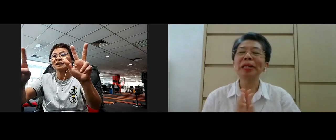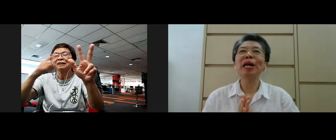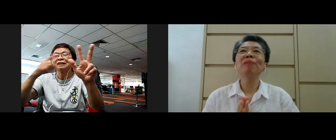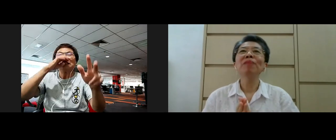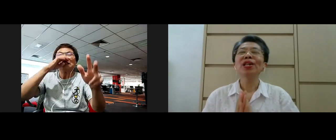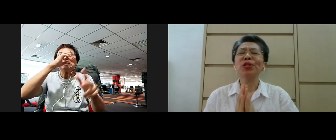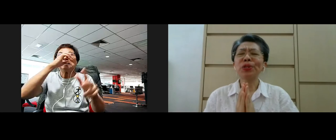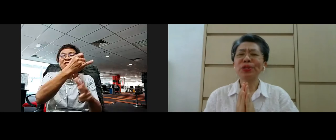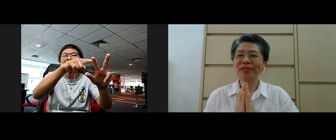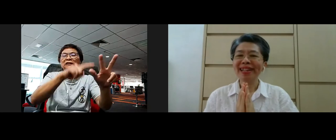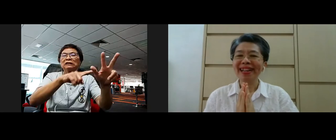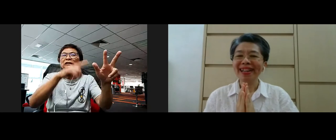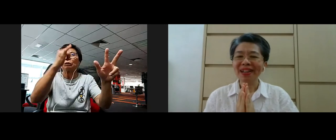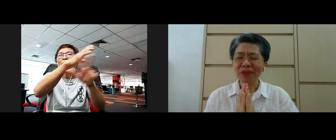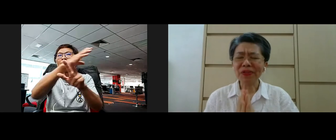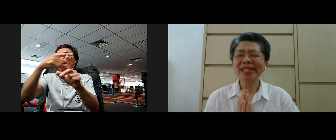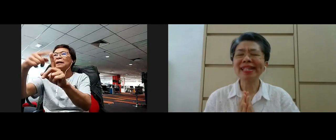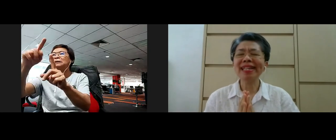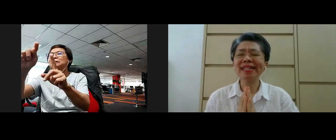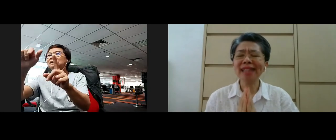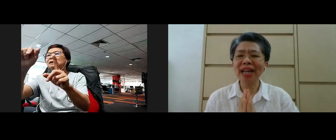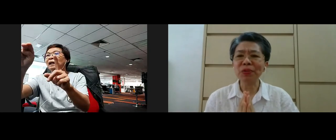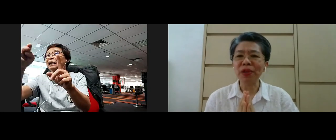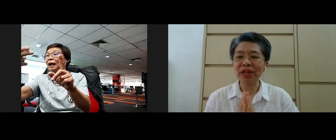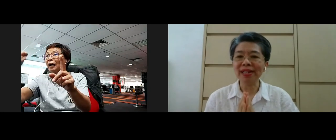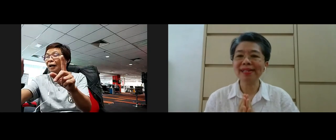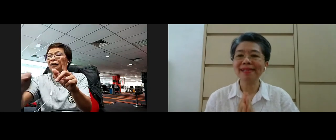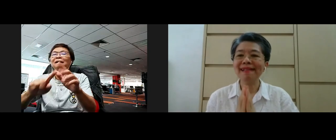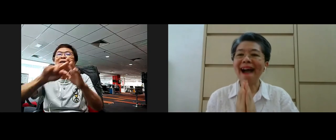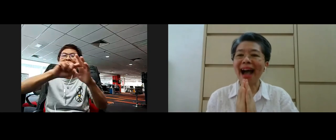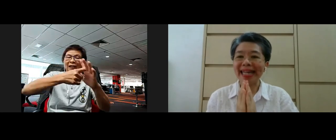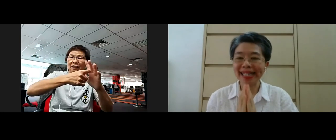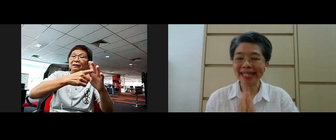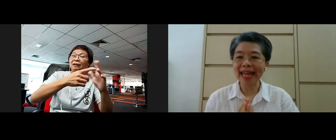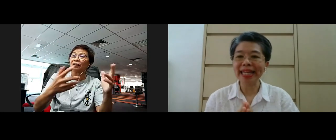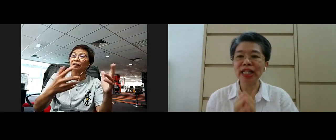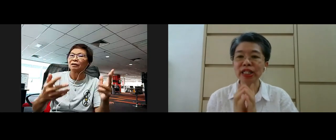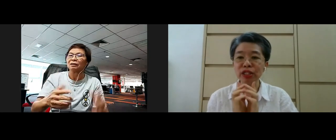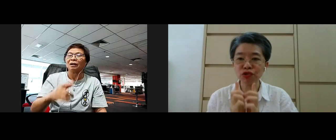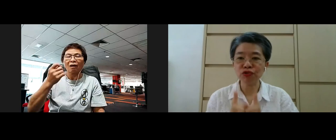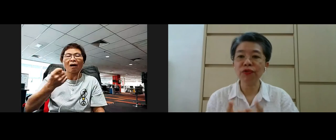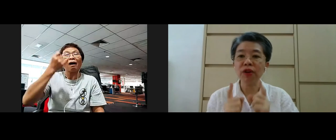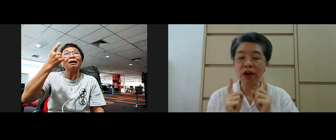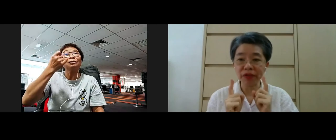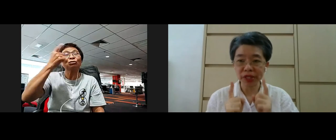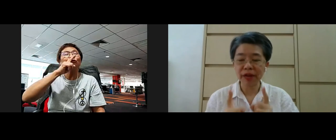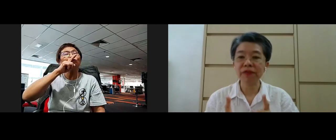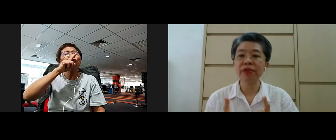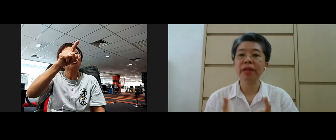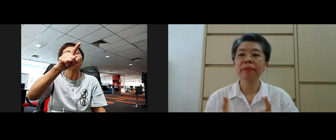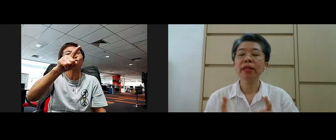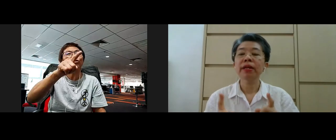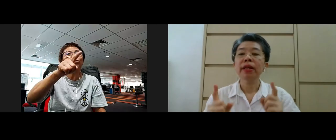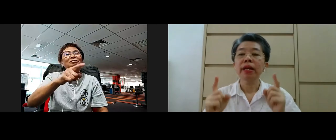so firstly start with us understanding the truth of the